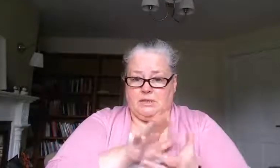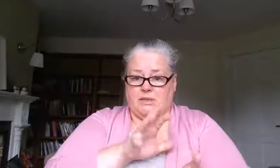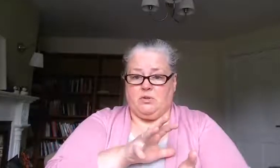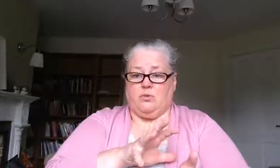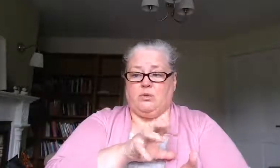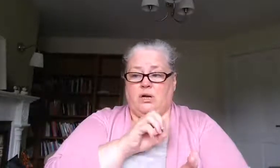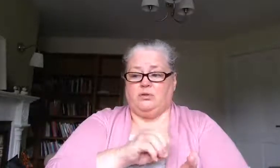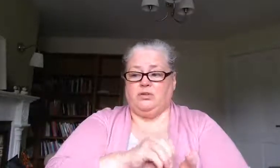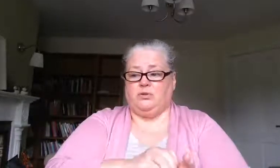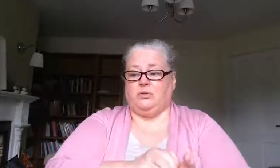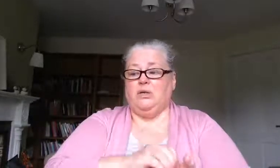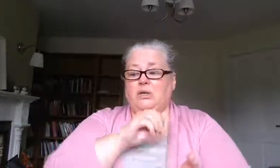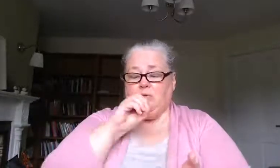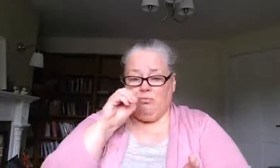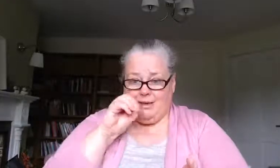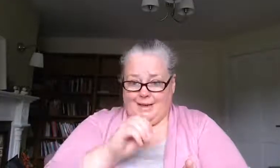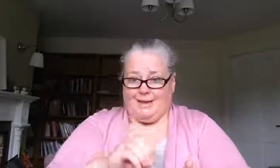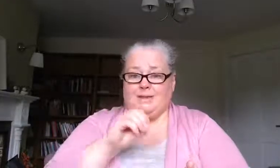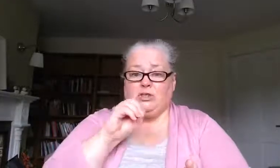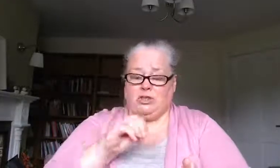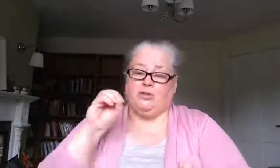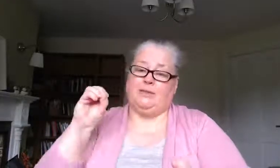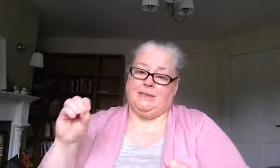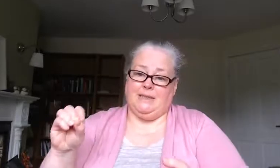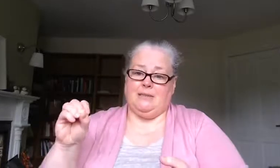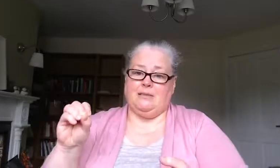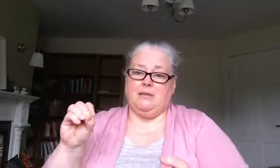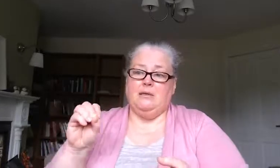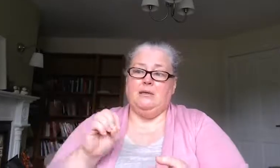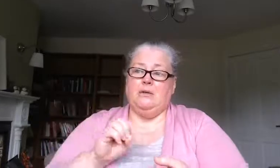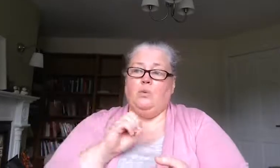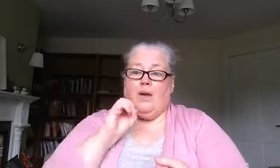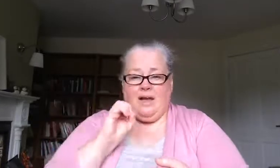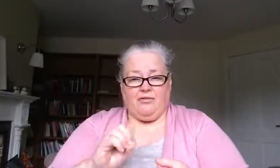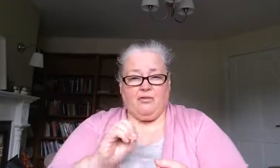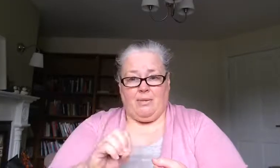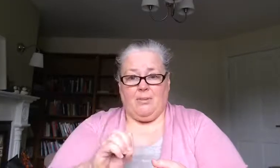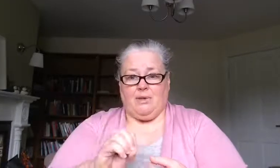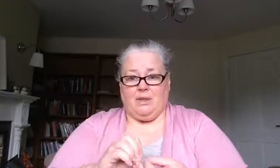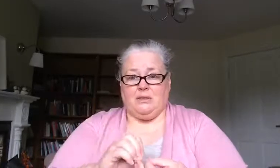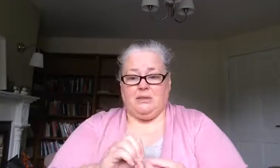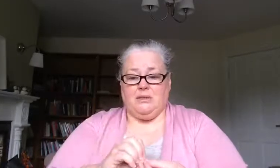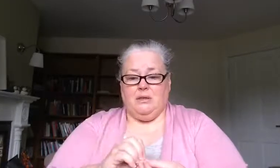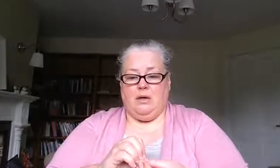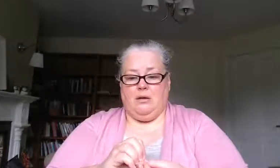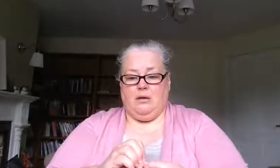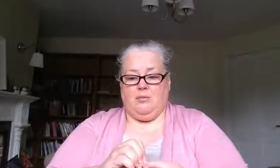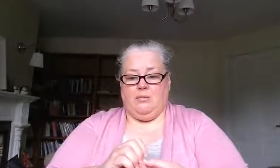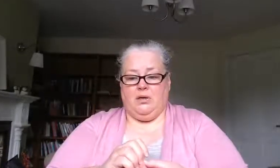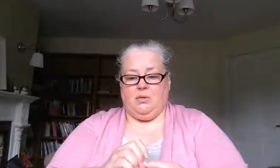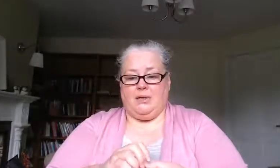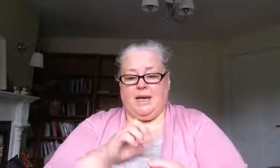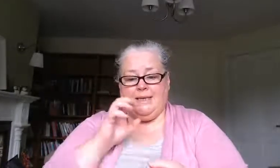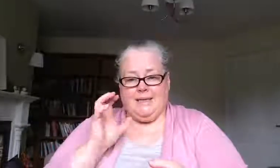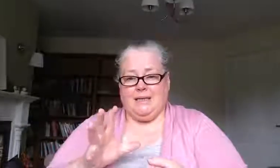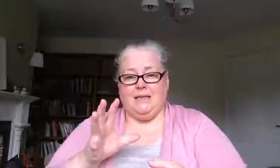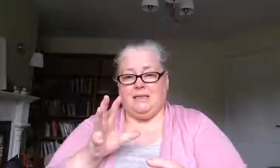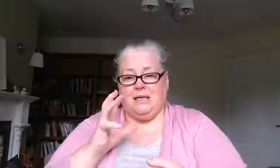disorder conduct disorder relates to children and teens we have to remember that um you know they need they